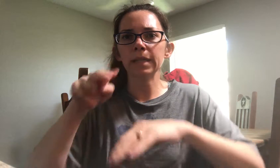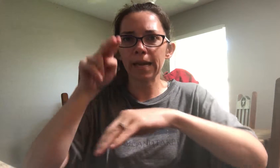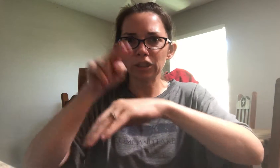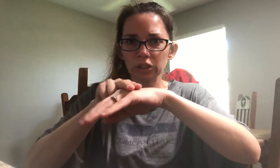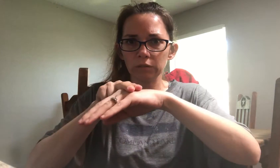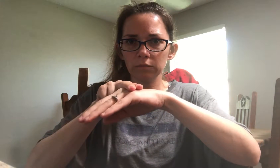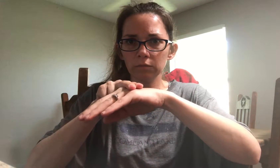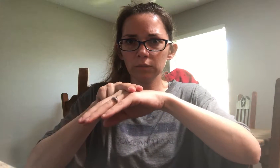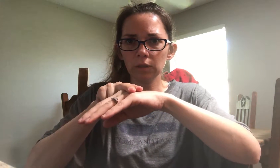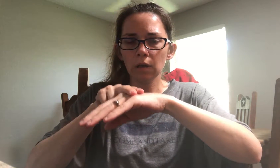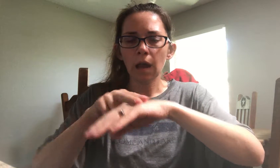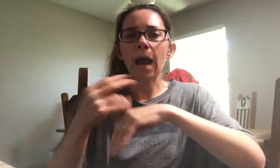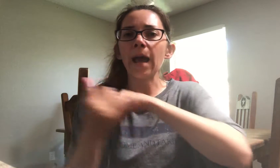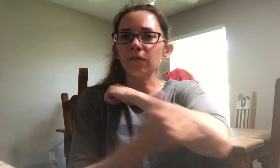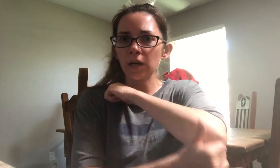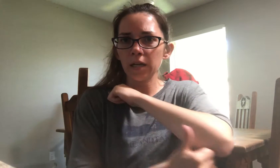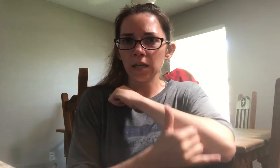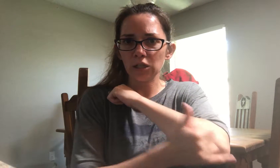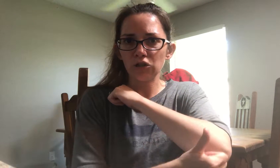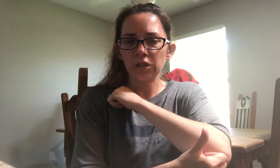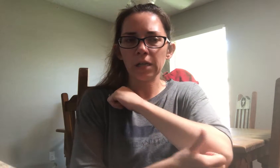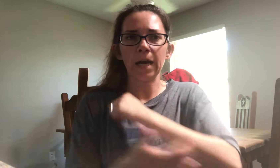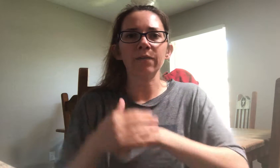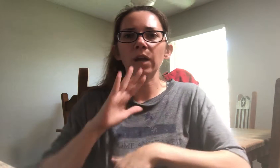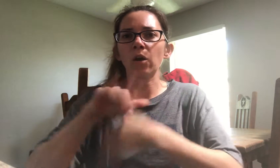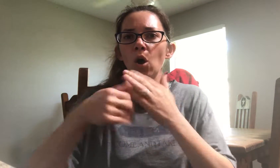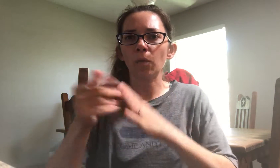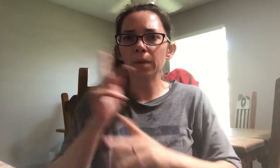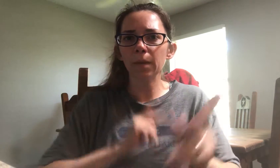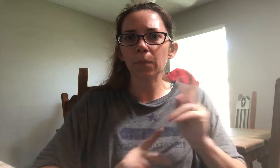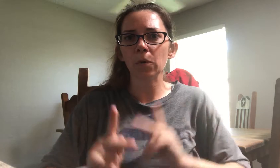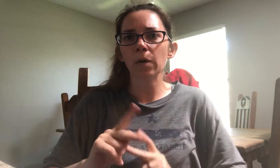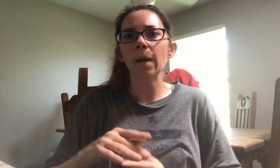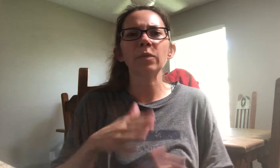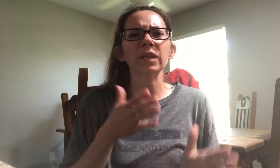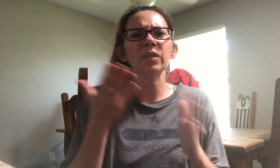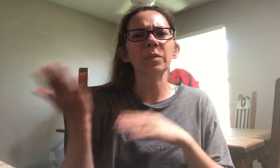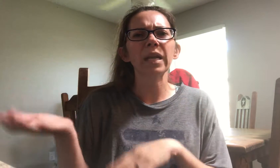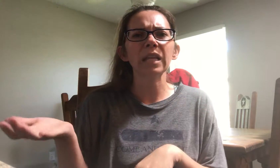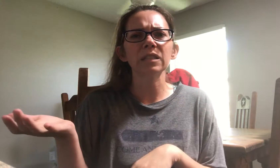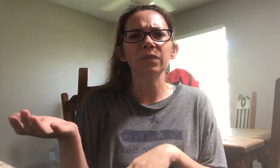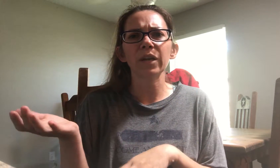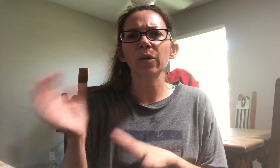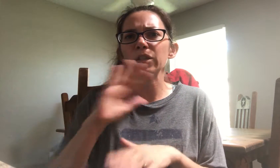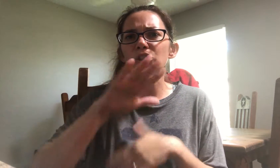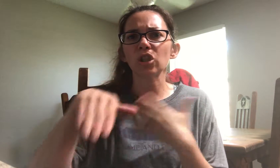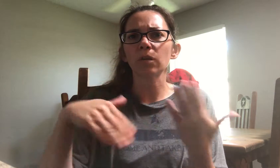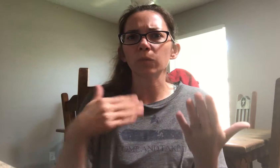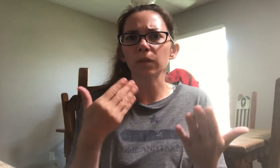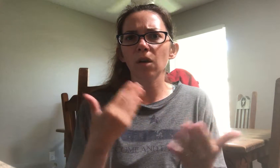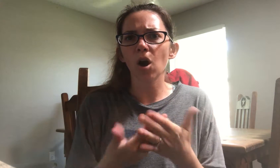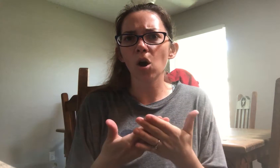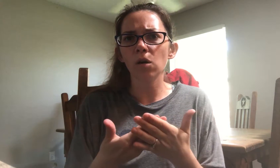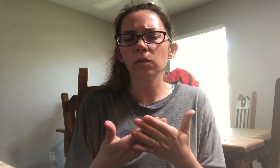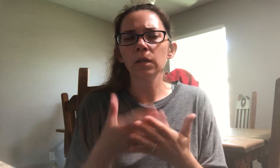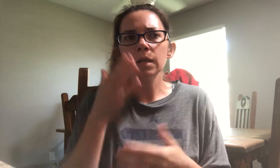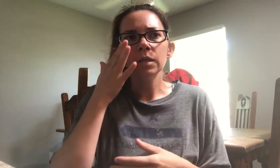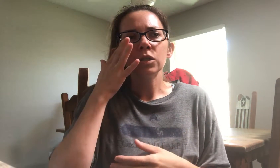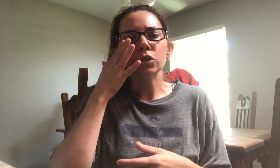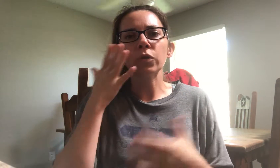the nation. I have done it in many I have done all people. I believe in the beginning of this video, I just stopped with all. So